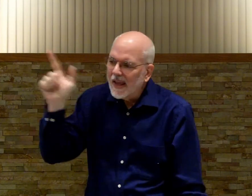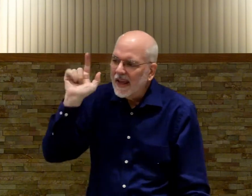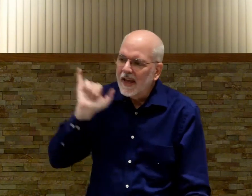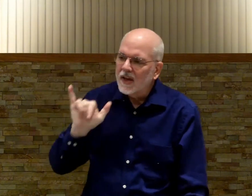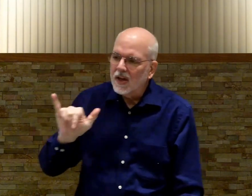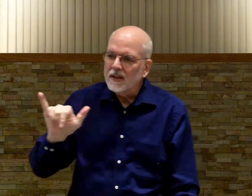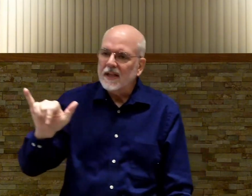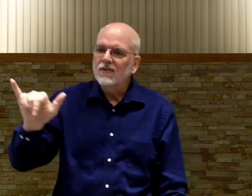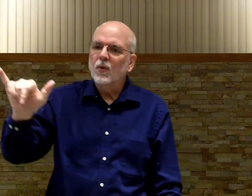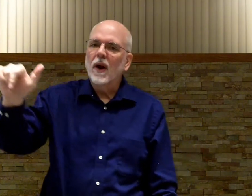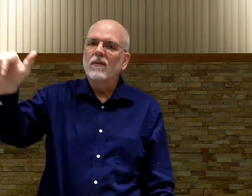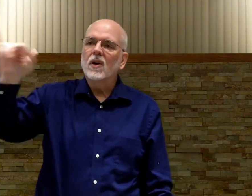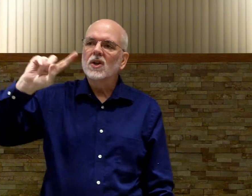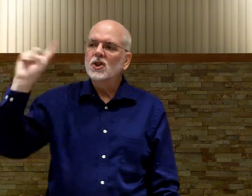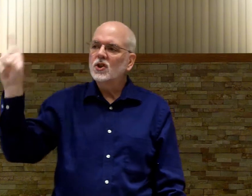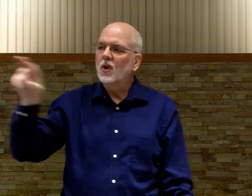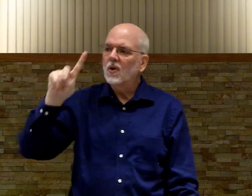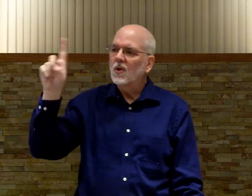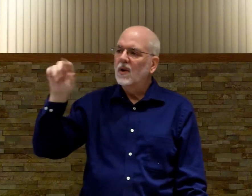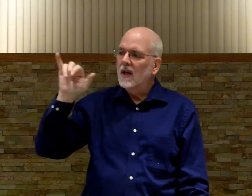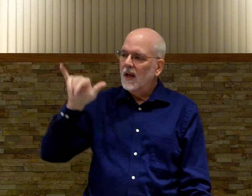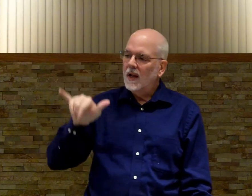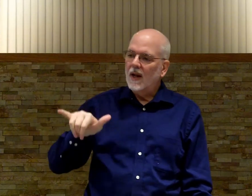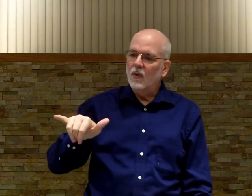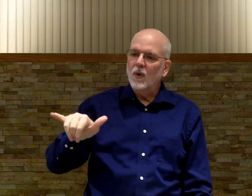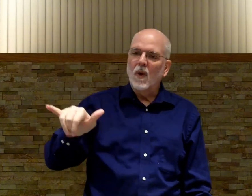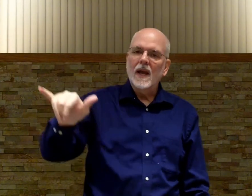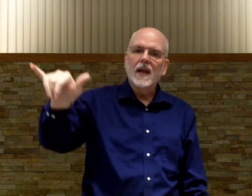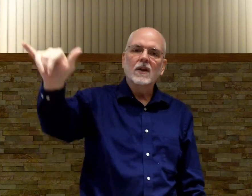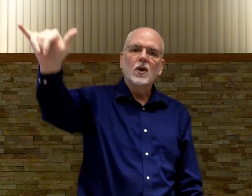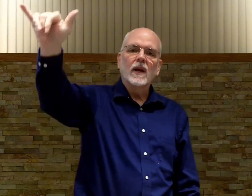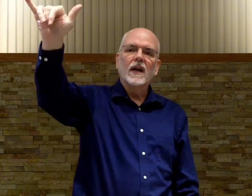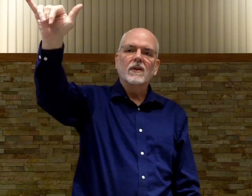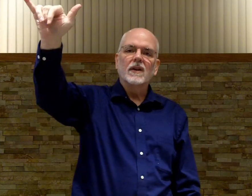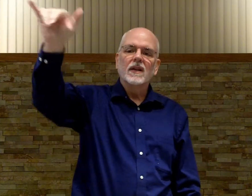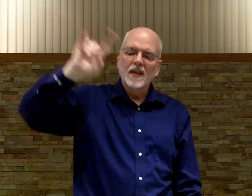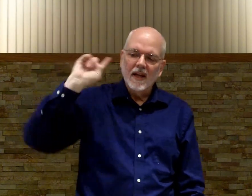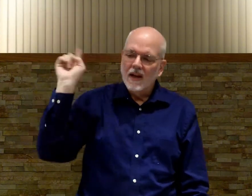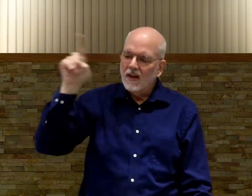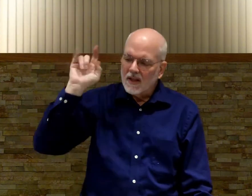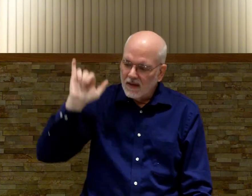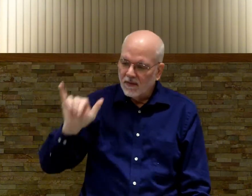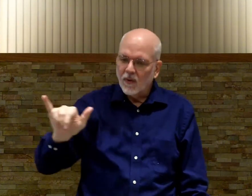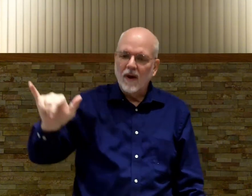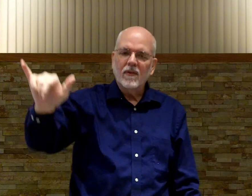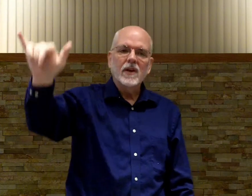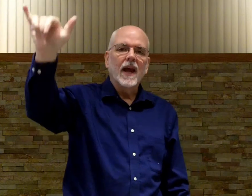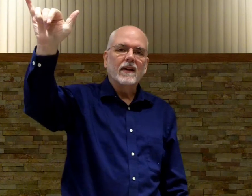endless that's forever circle with a y hand going out forever yet